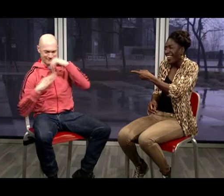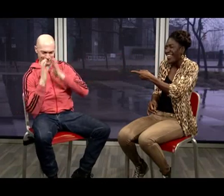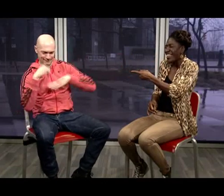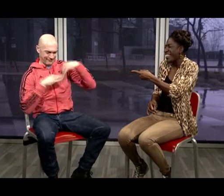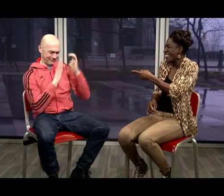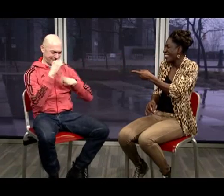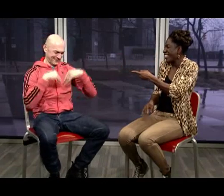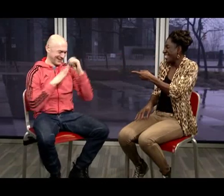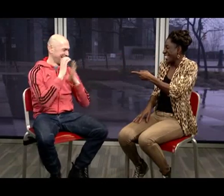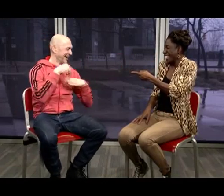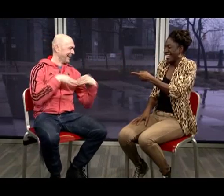Look, right here